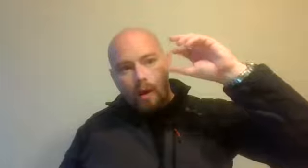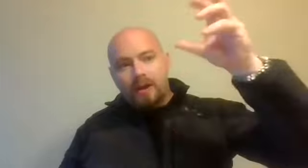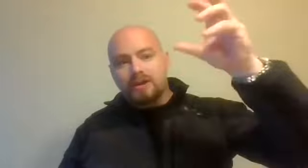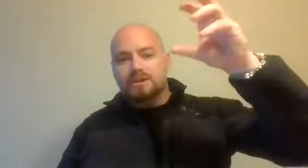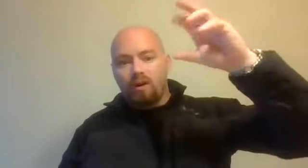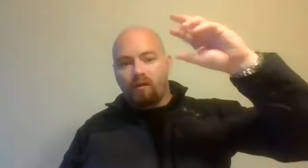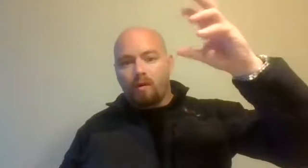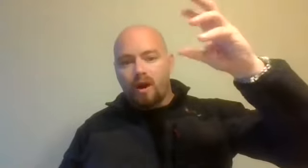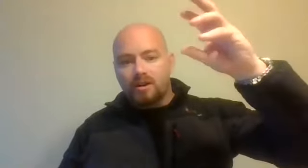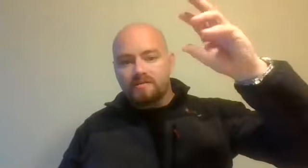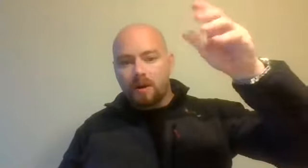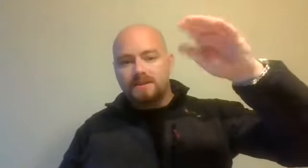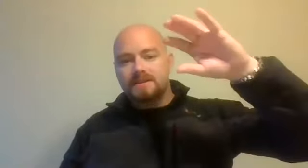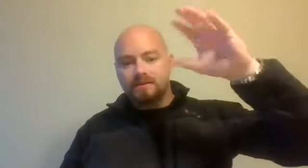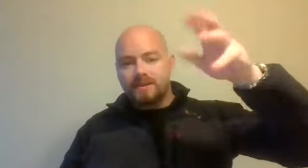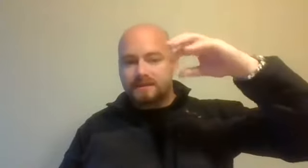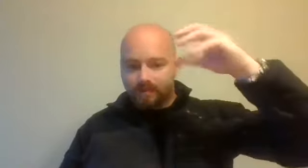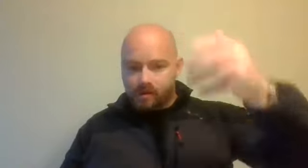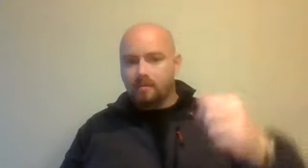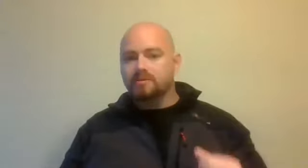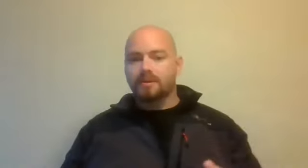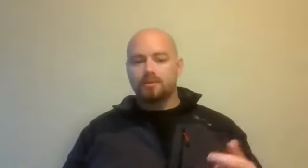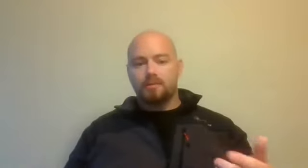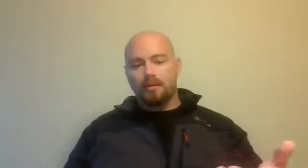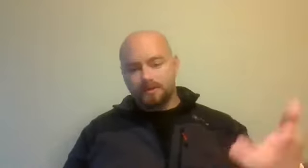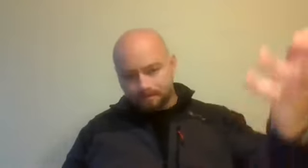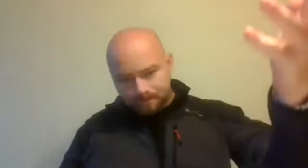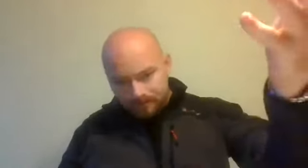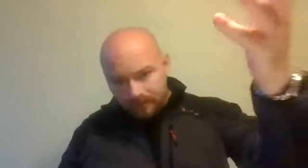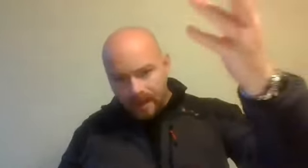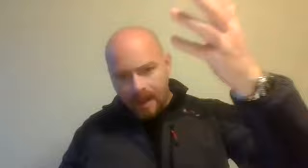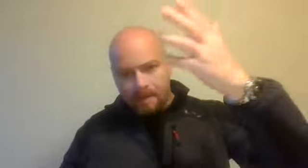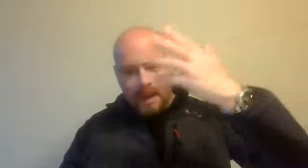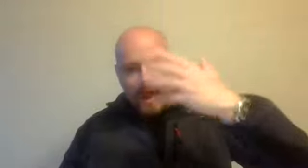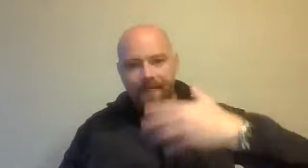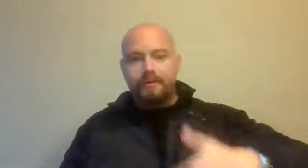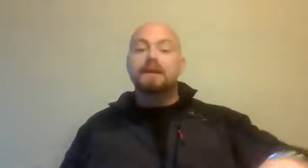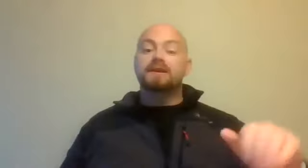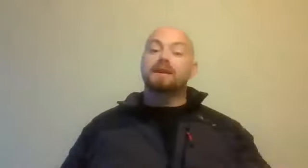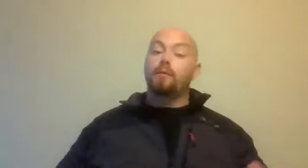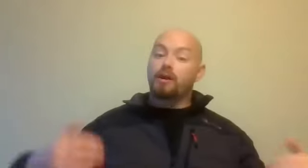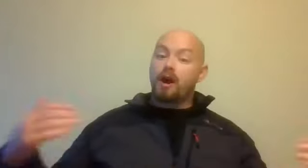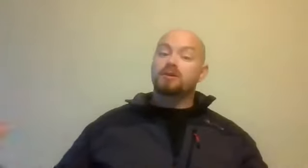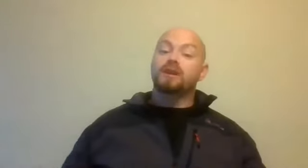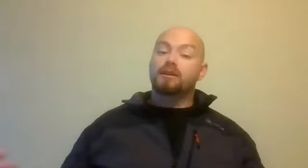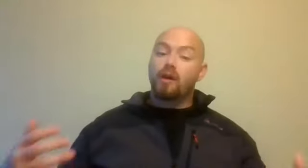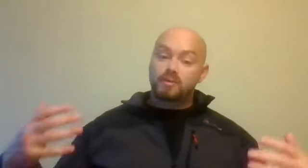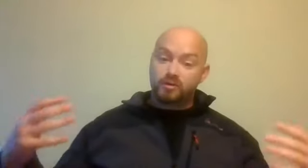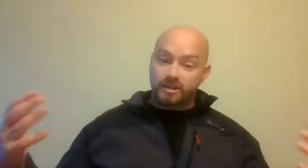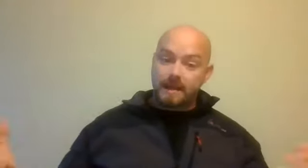awareness of our own cognitive biases and heuristics and we'll talk about some of those in a moment and realising that we are not altogether always under the